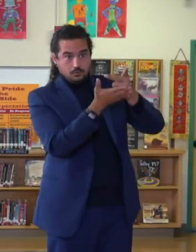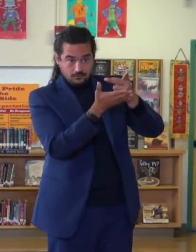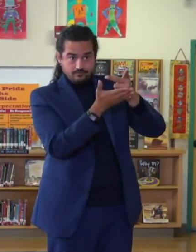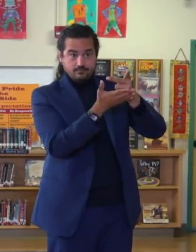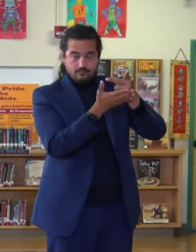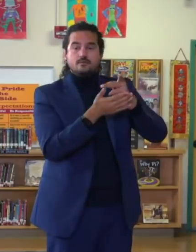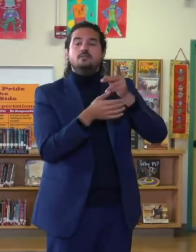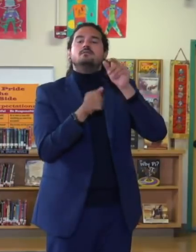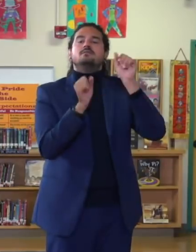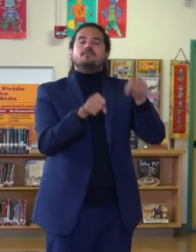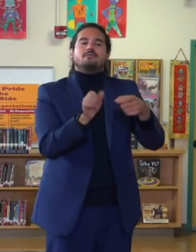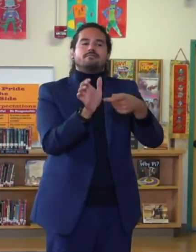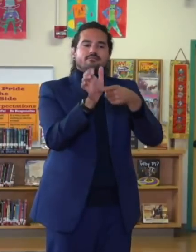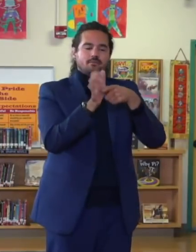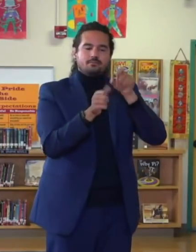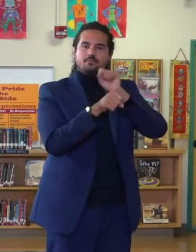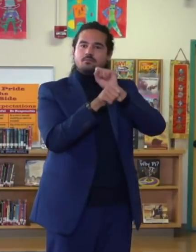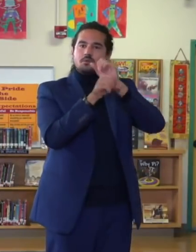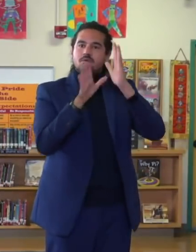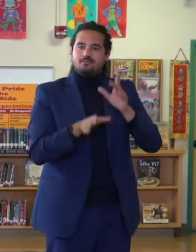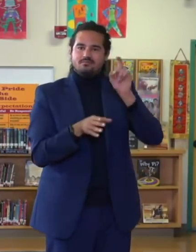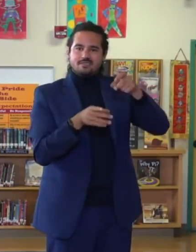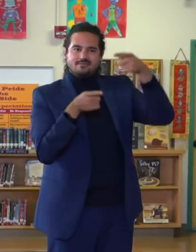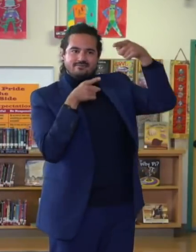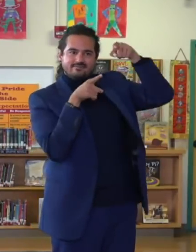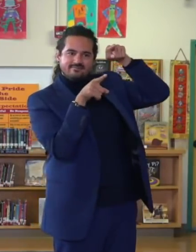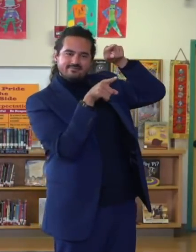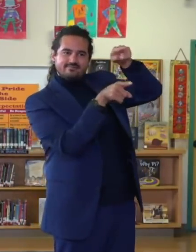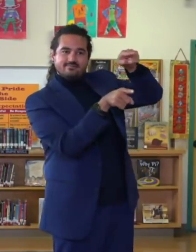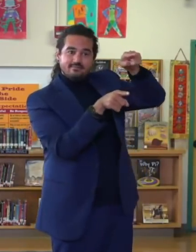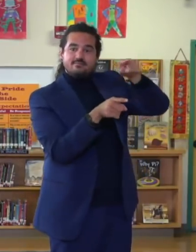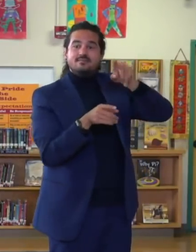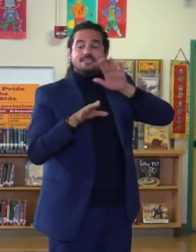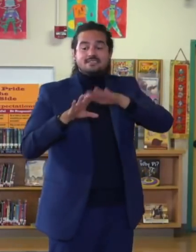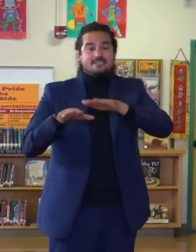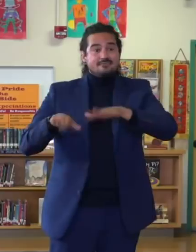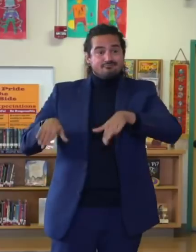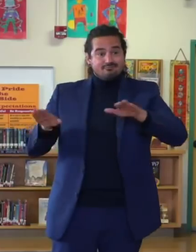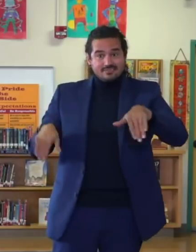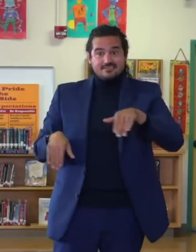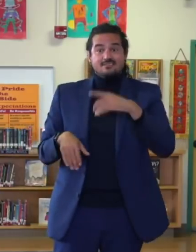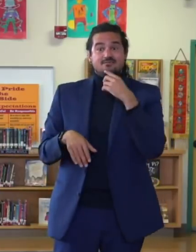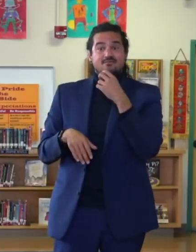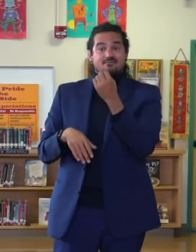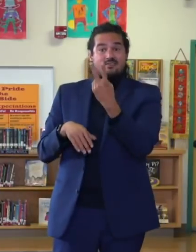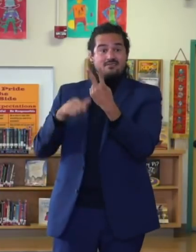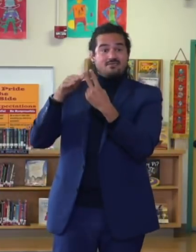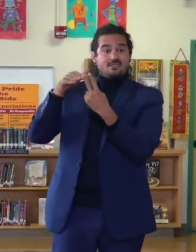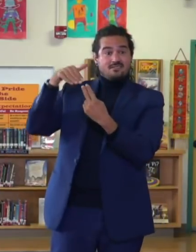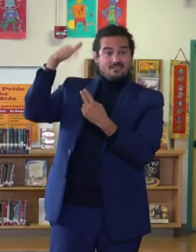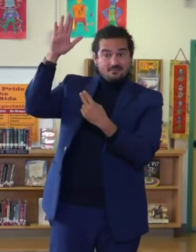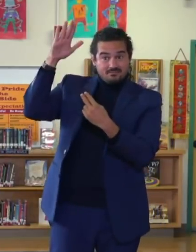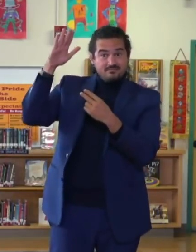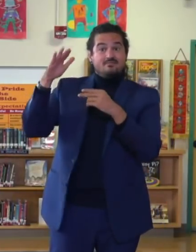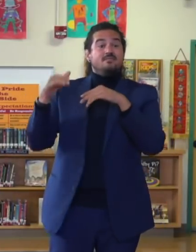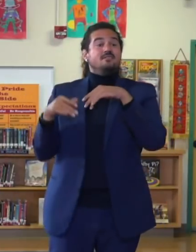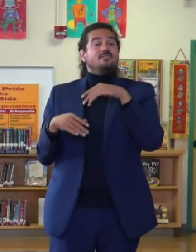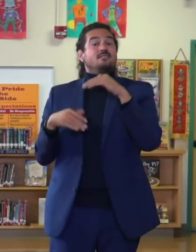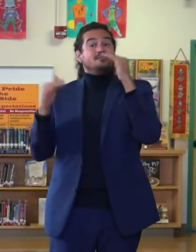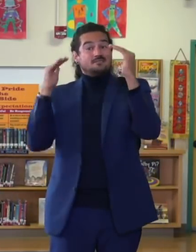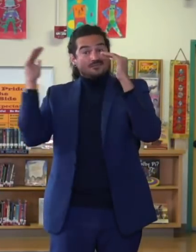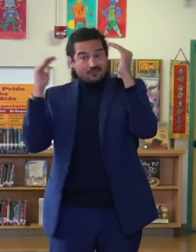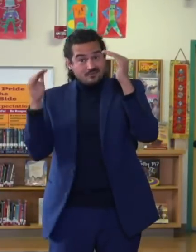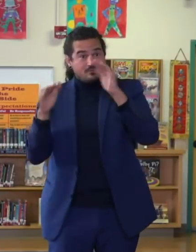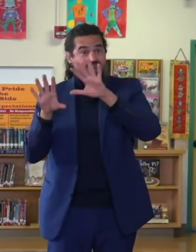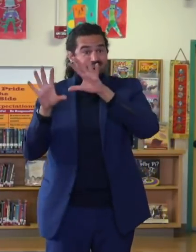with all of those in grades 7 and 12, but on the basis of the guidelines and the regulations that will be forthcoming from the Biden